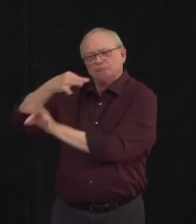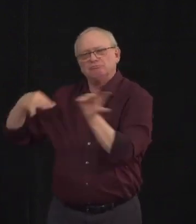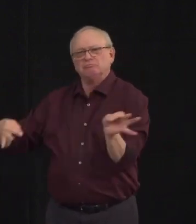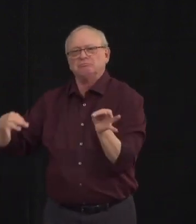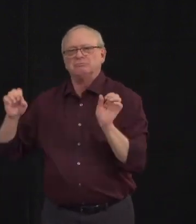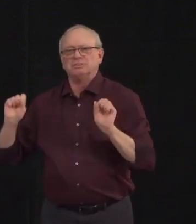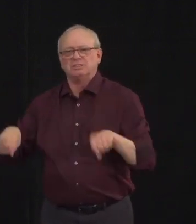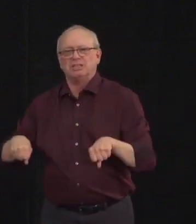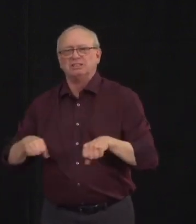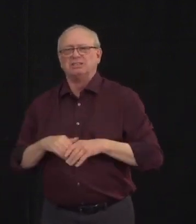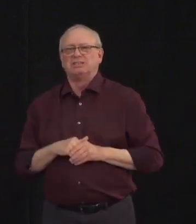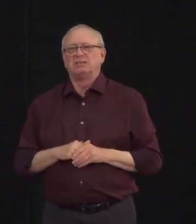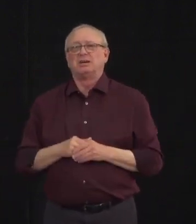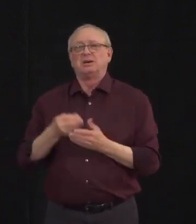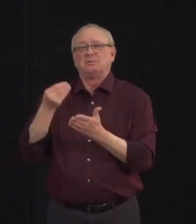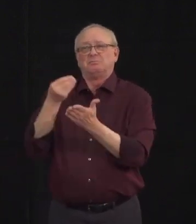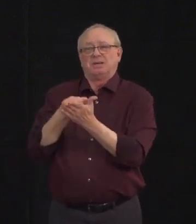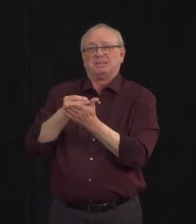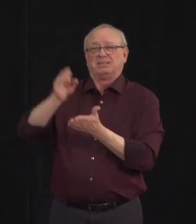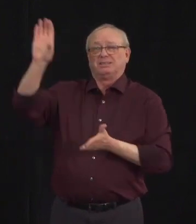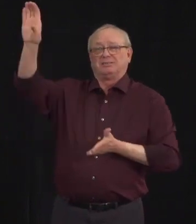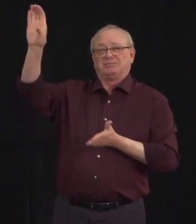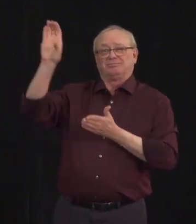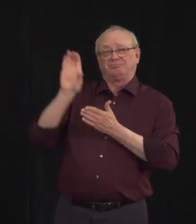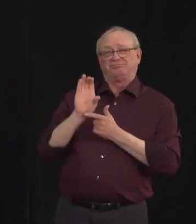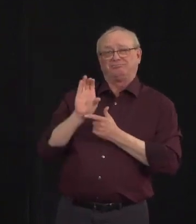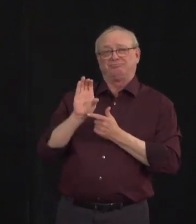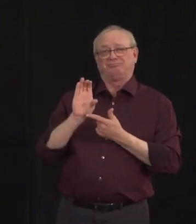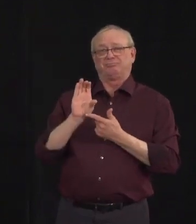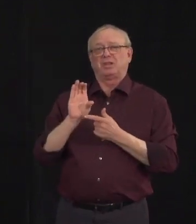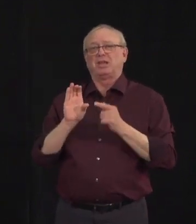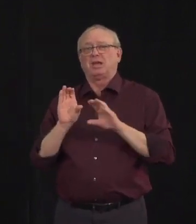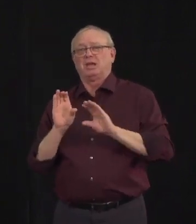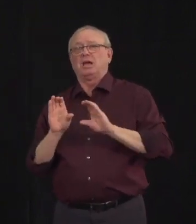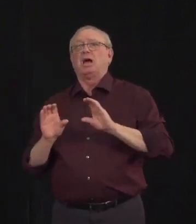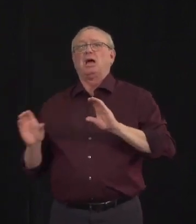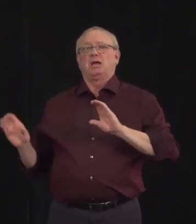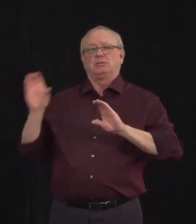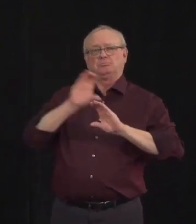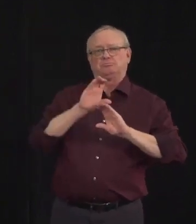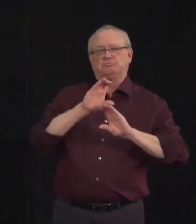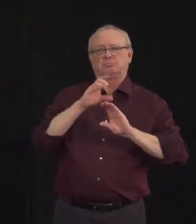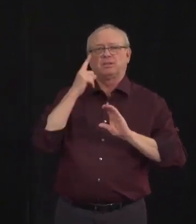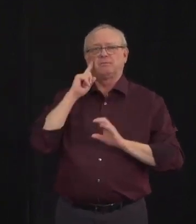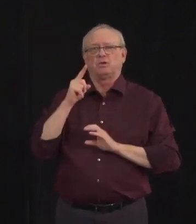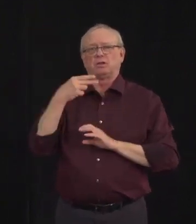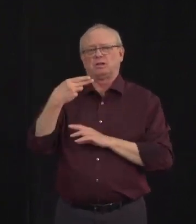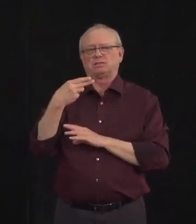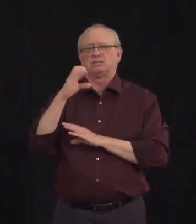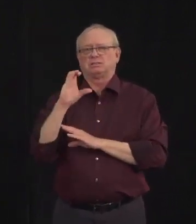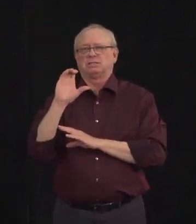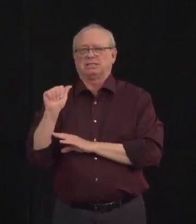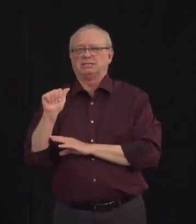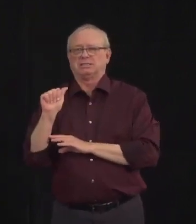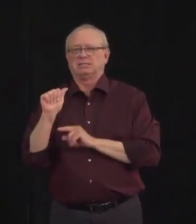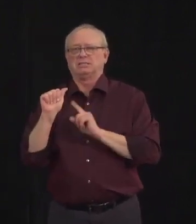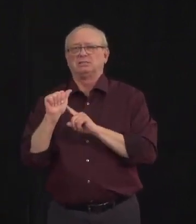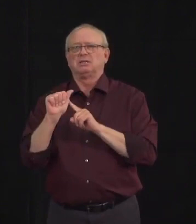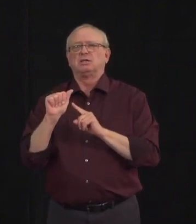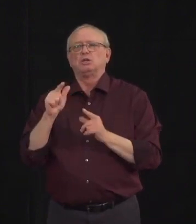healthcare aid staff levels and to top up their wages by $2 an hour. Operators received